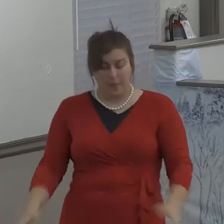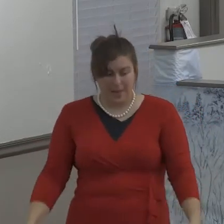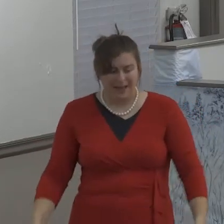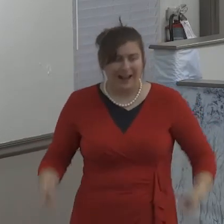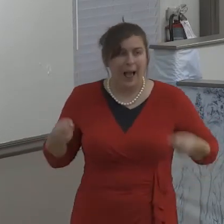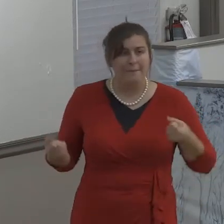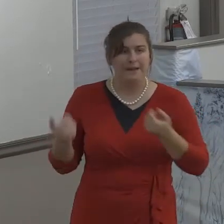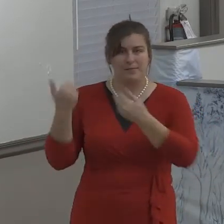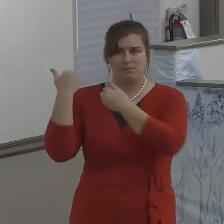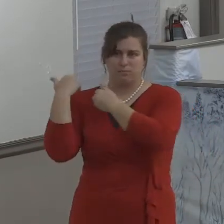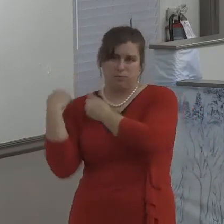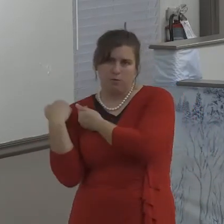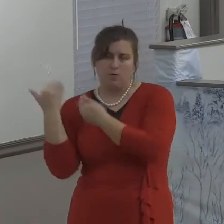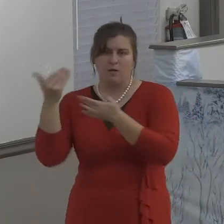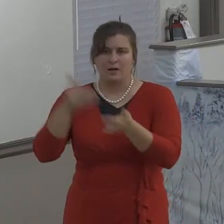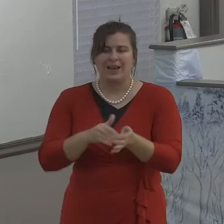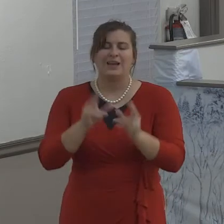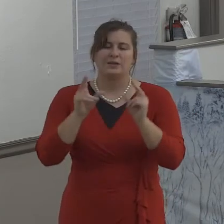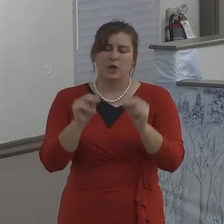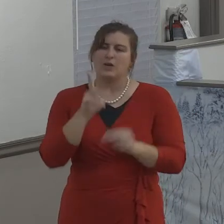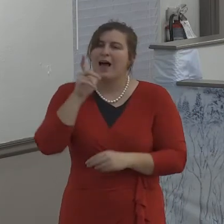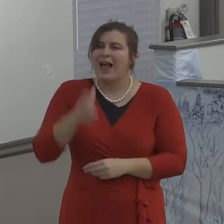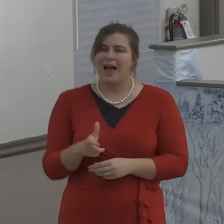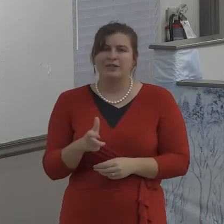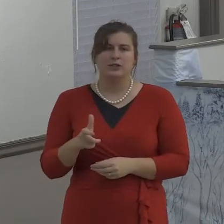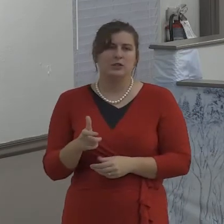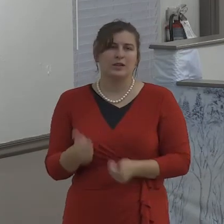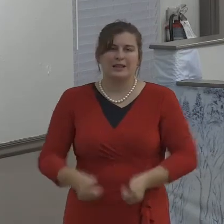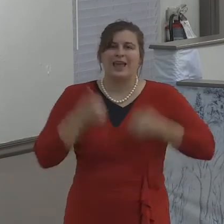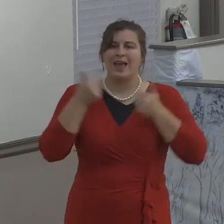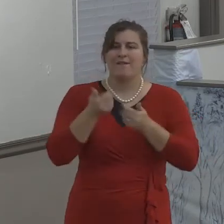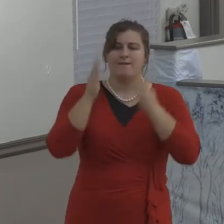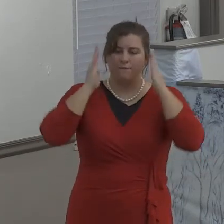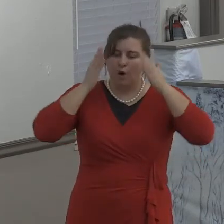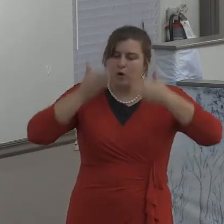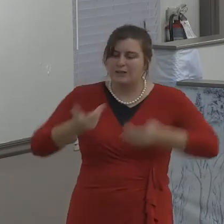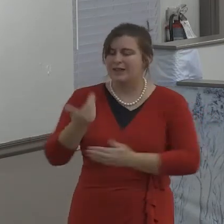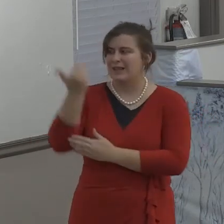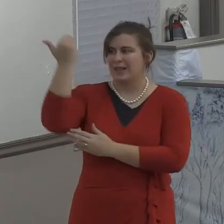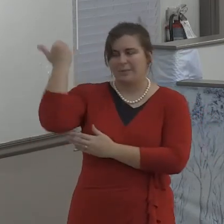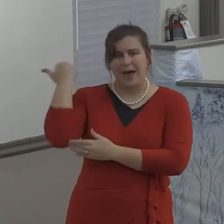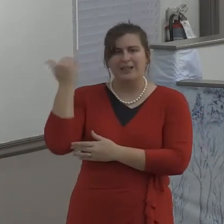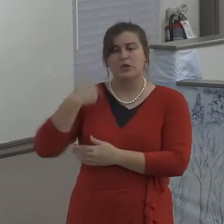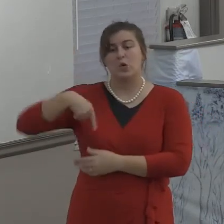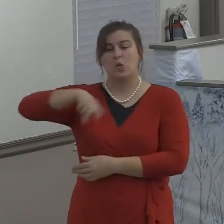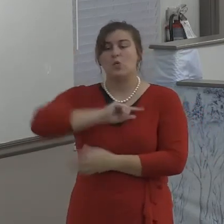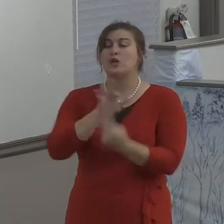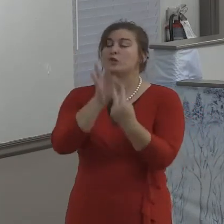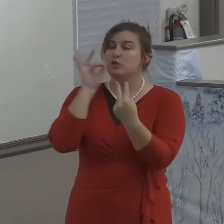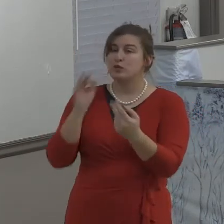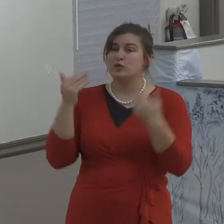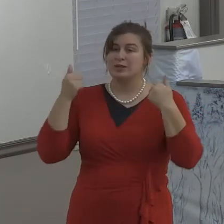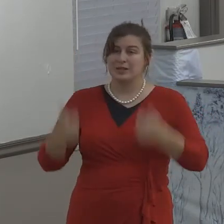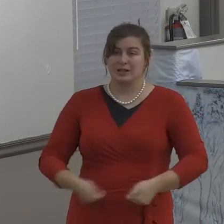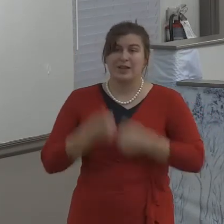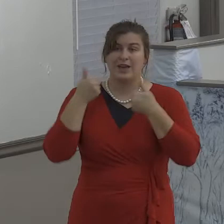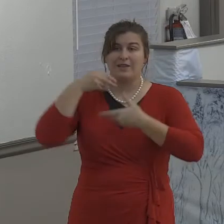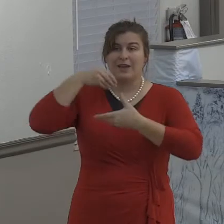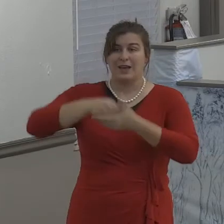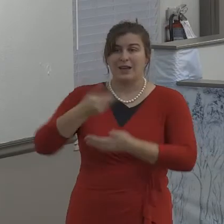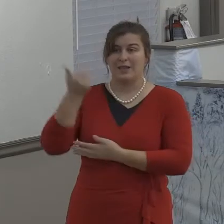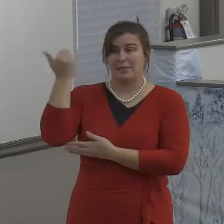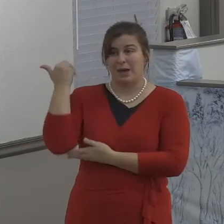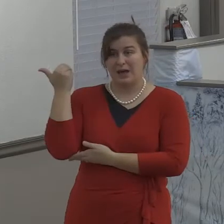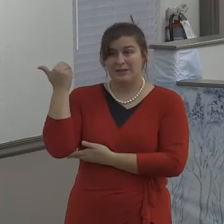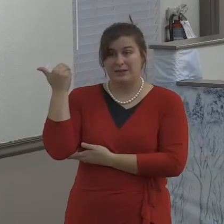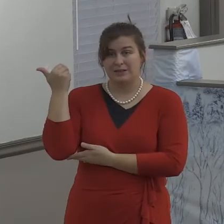When something goes wrong, many times, many times, people don't